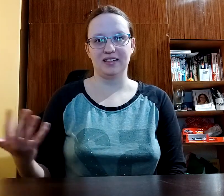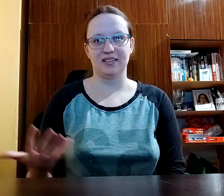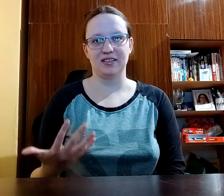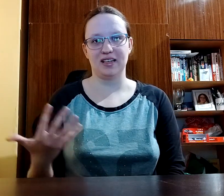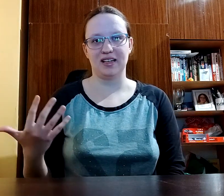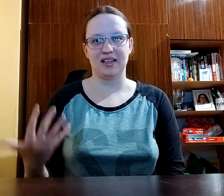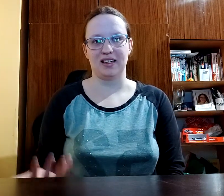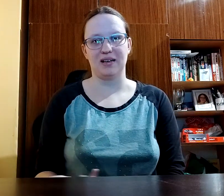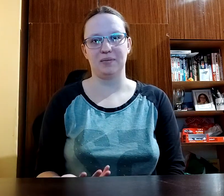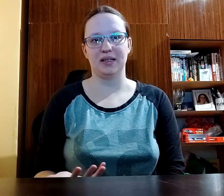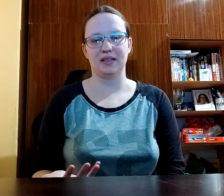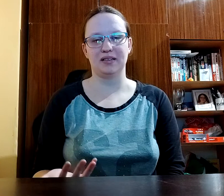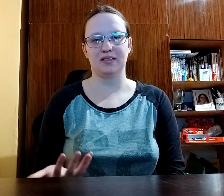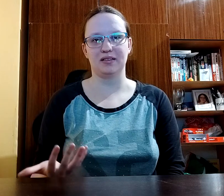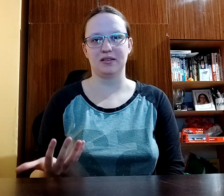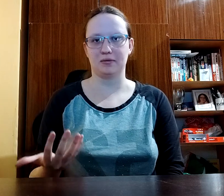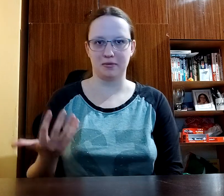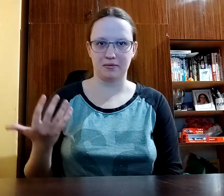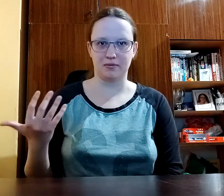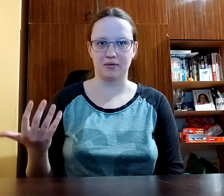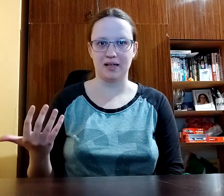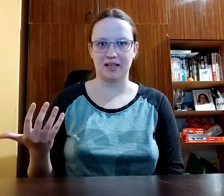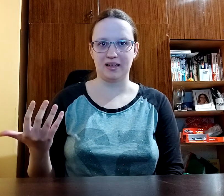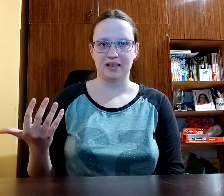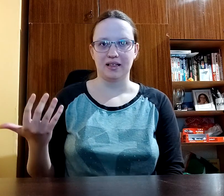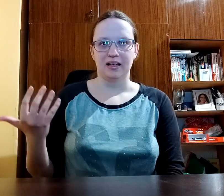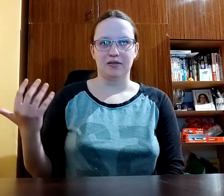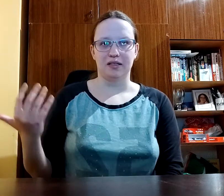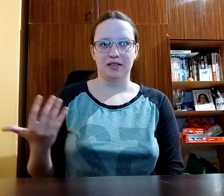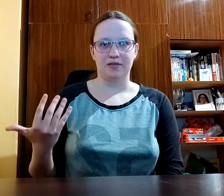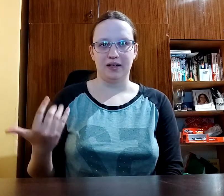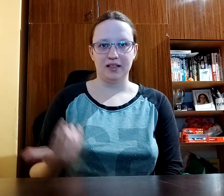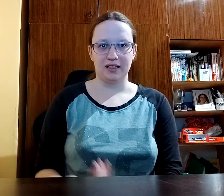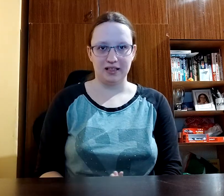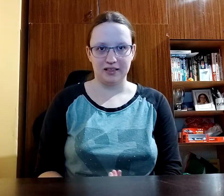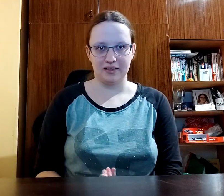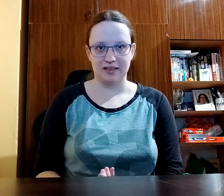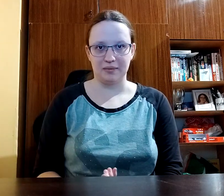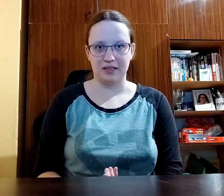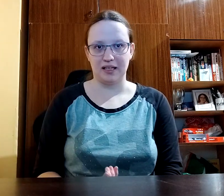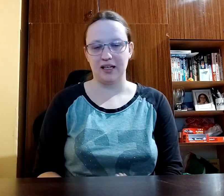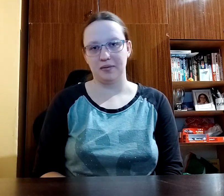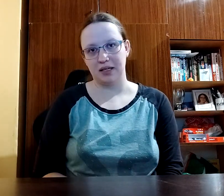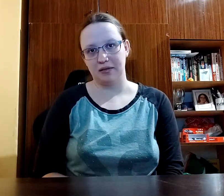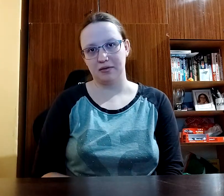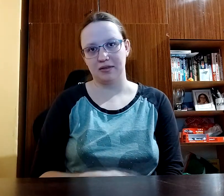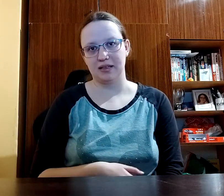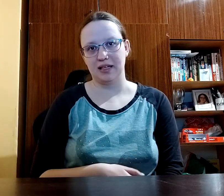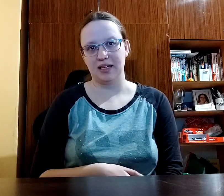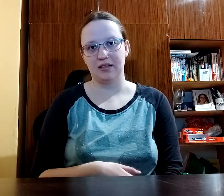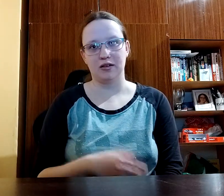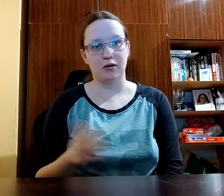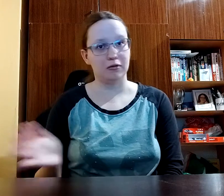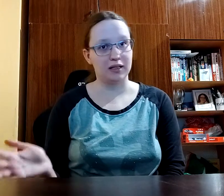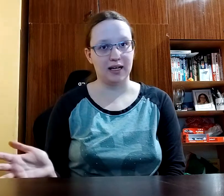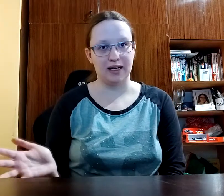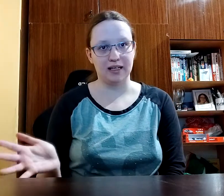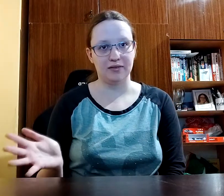gonna happen so well when the final exam came I was like okay if